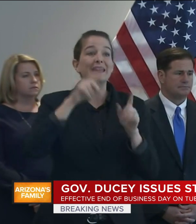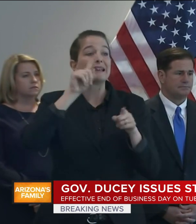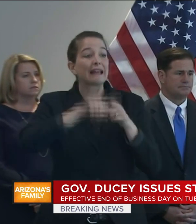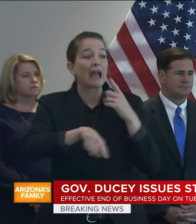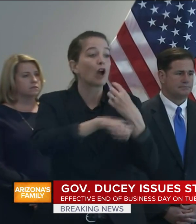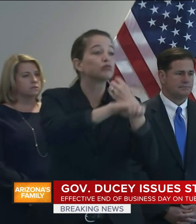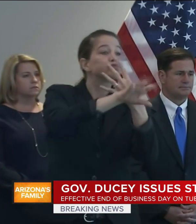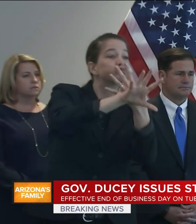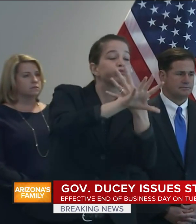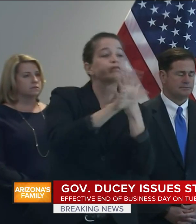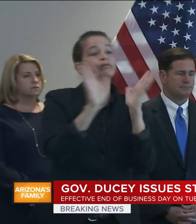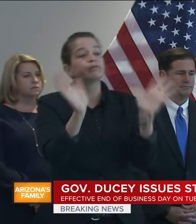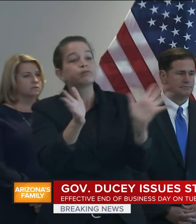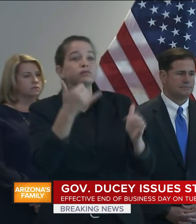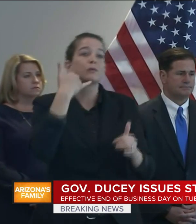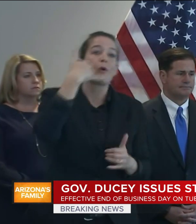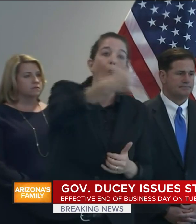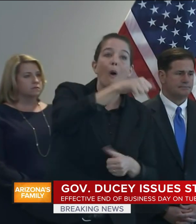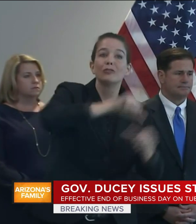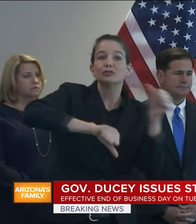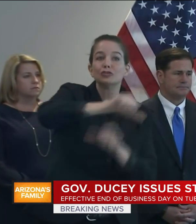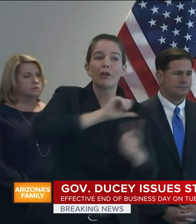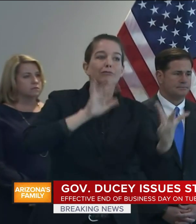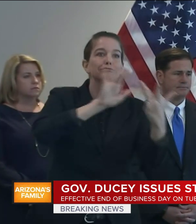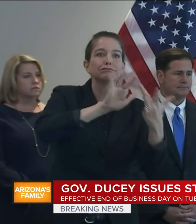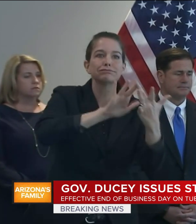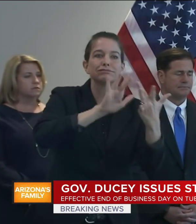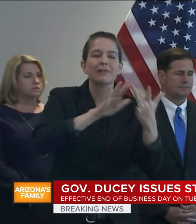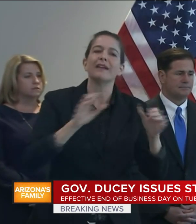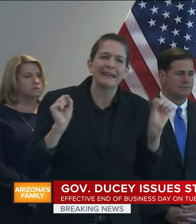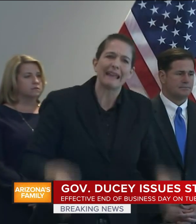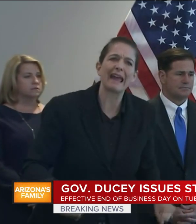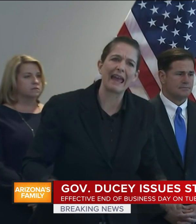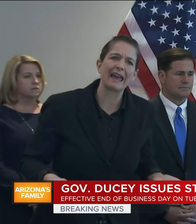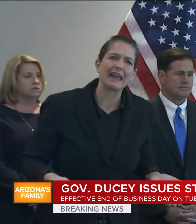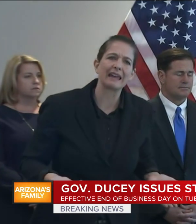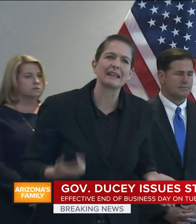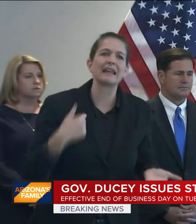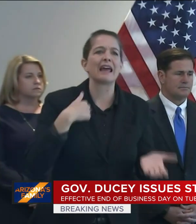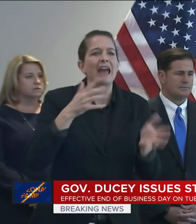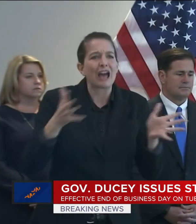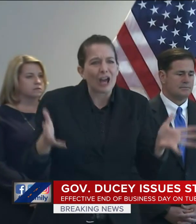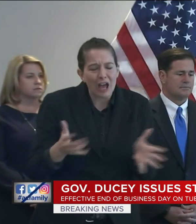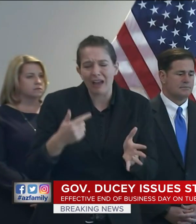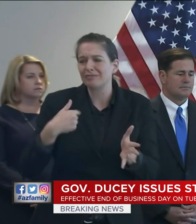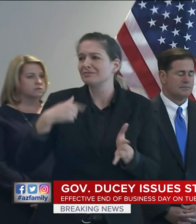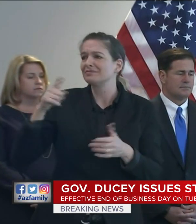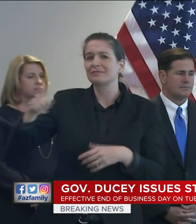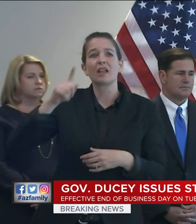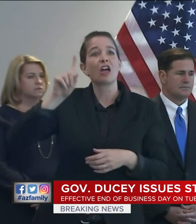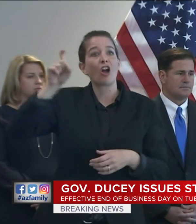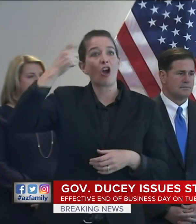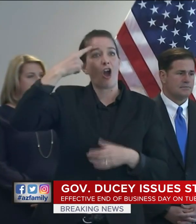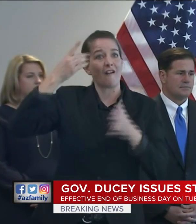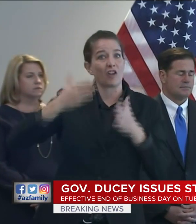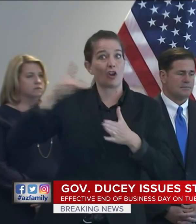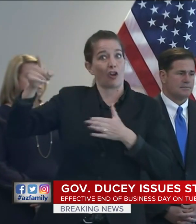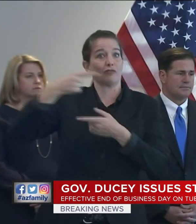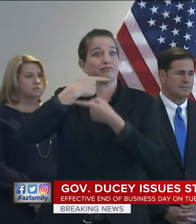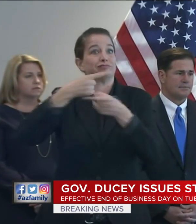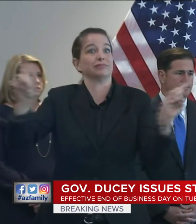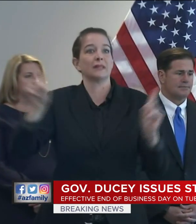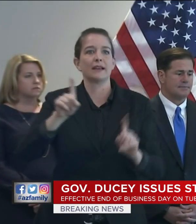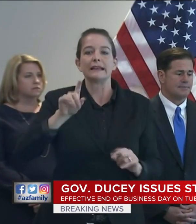I'm grateful to the governor for issuing the Stay Home, Stay Healthy, Stay Connected order and for his commitment to protecting